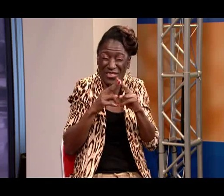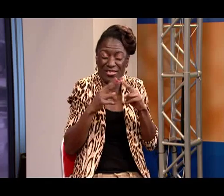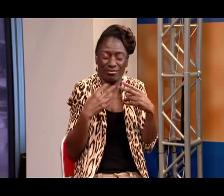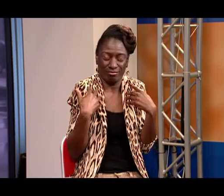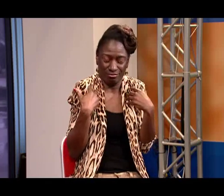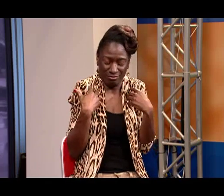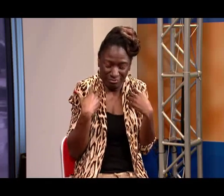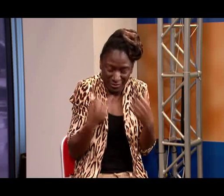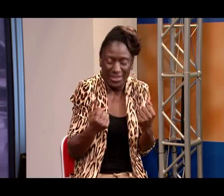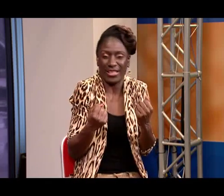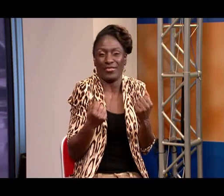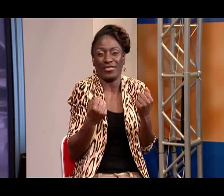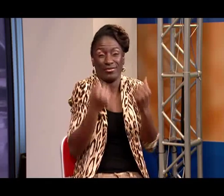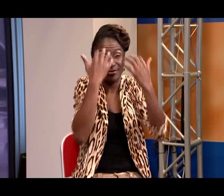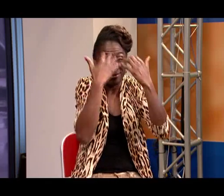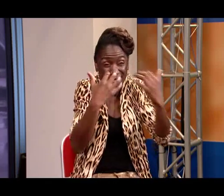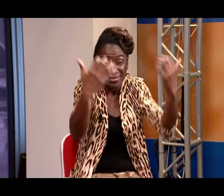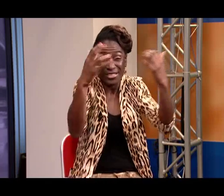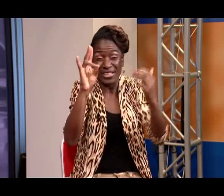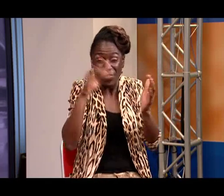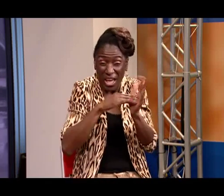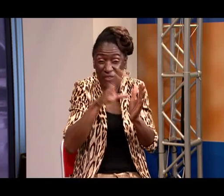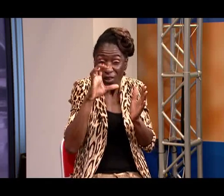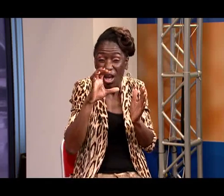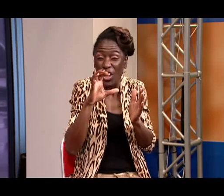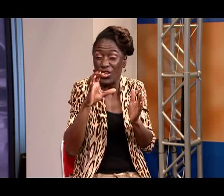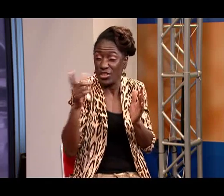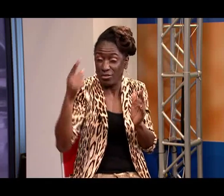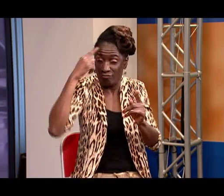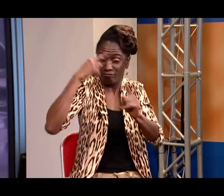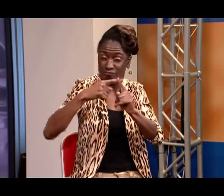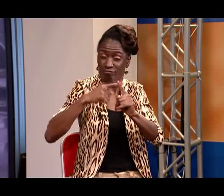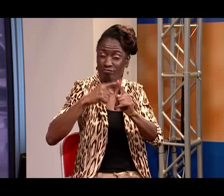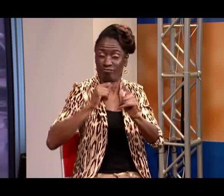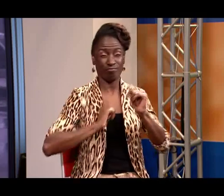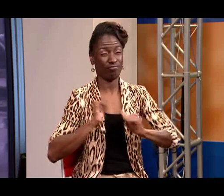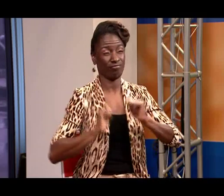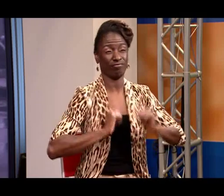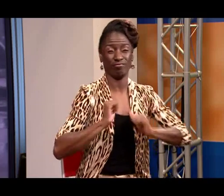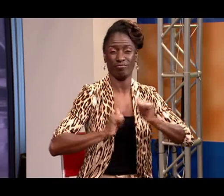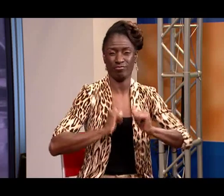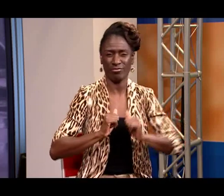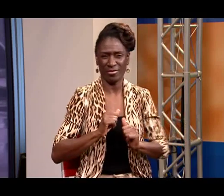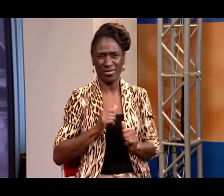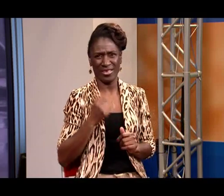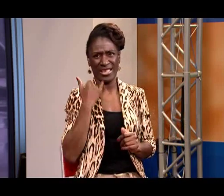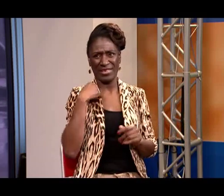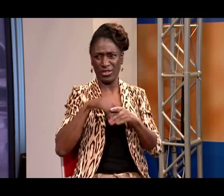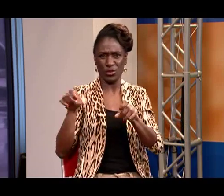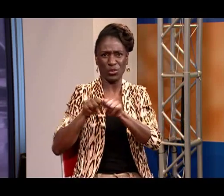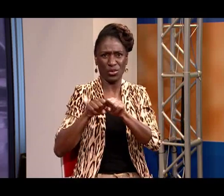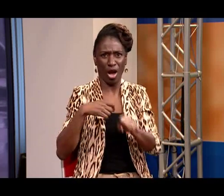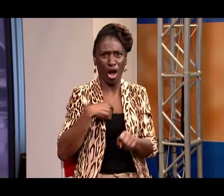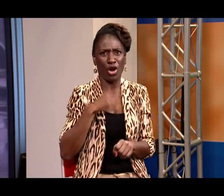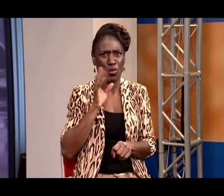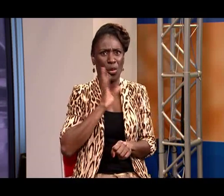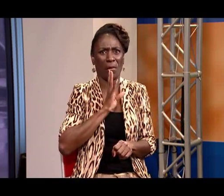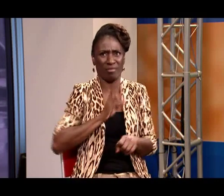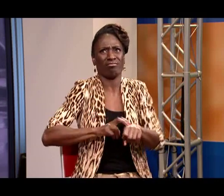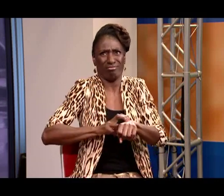person we have here with us today so brave to perform in front of such great numbers of people and to just have a great attitude and get up there